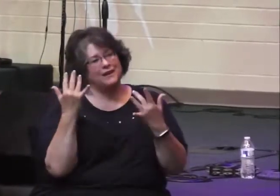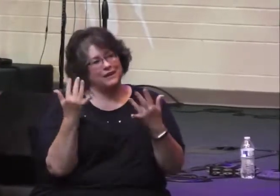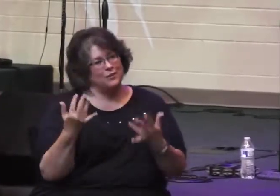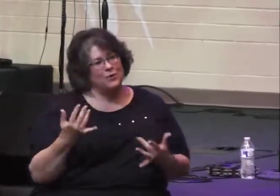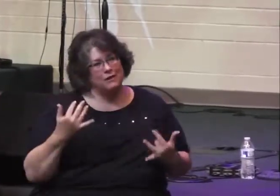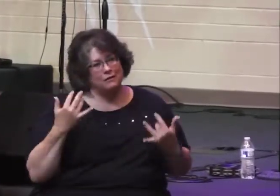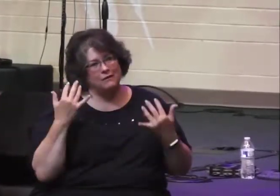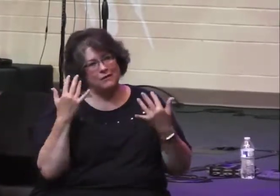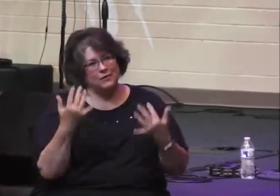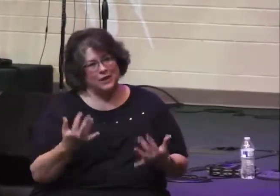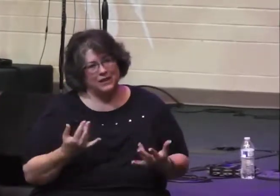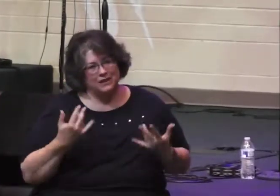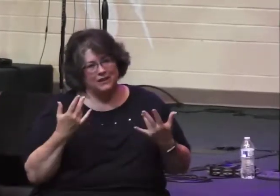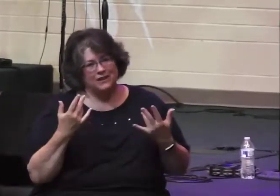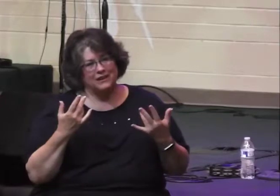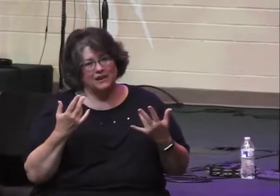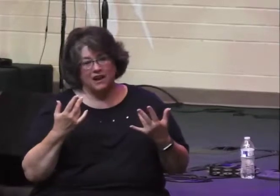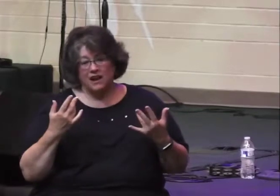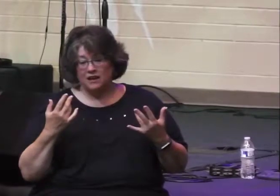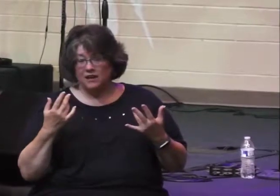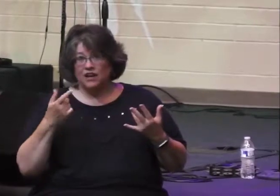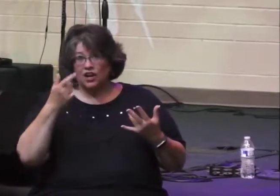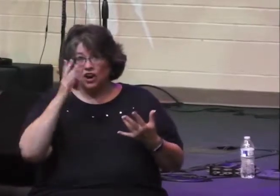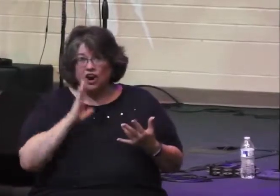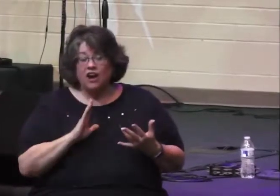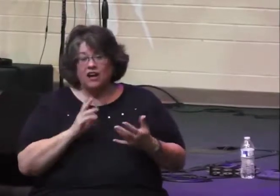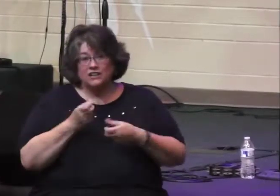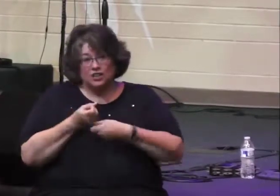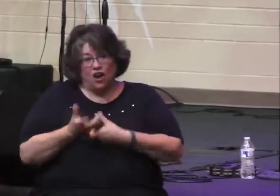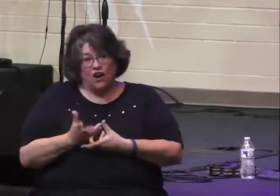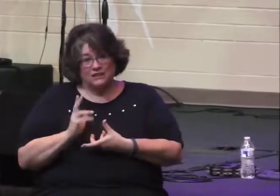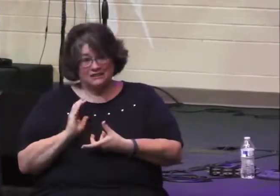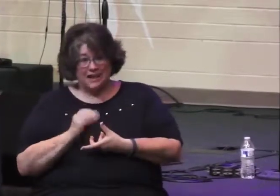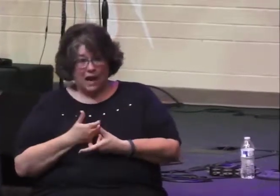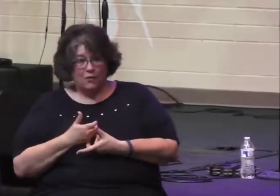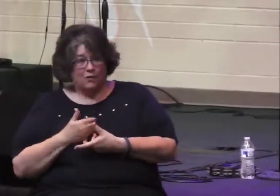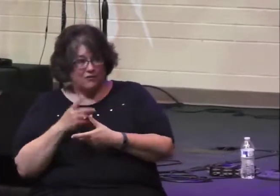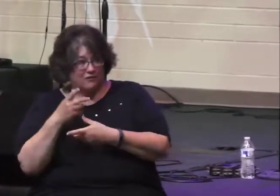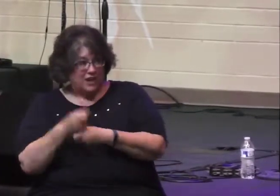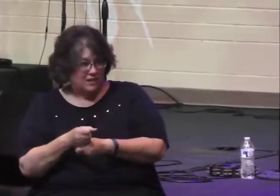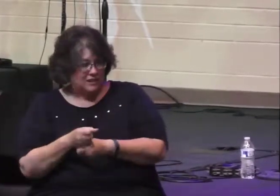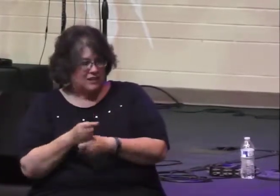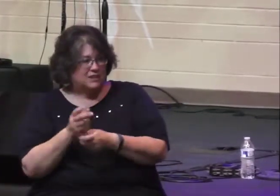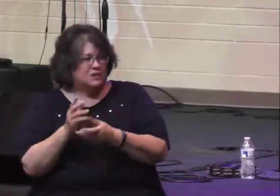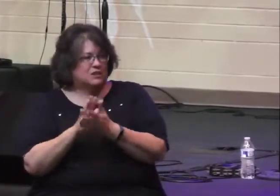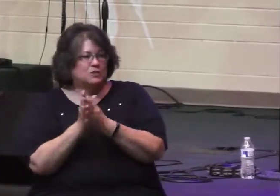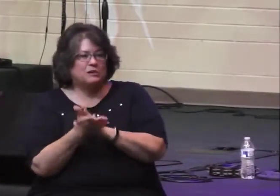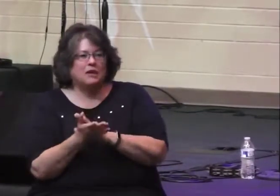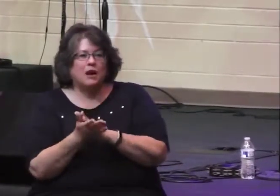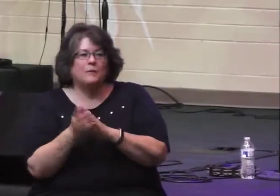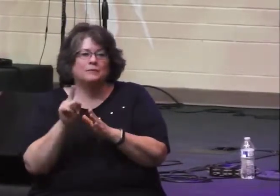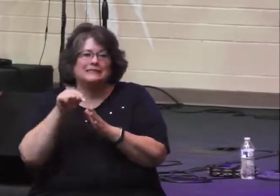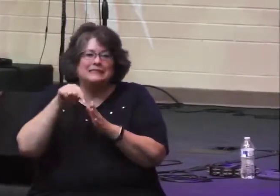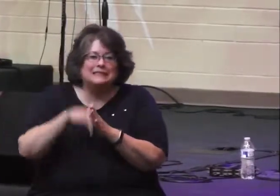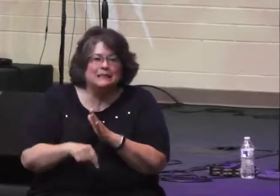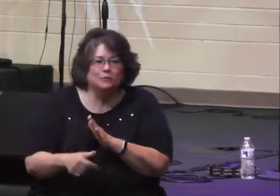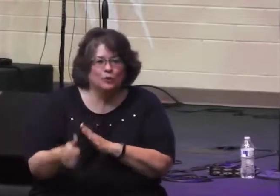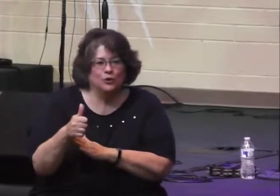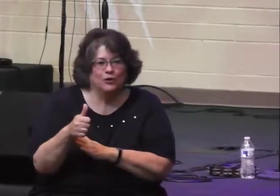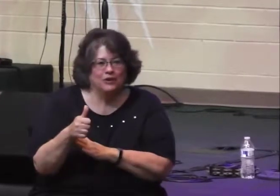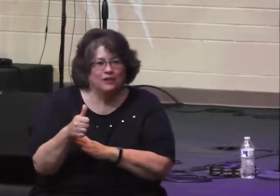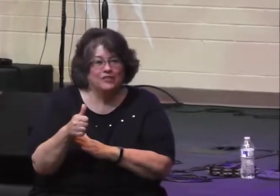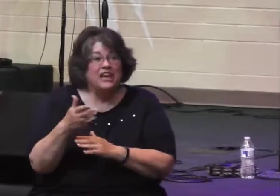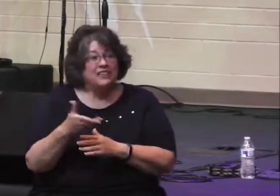on the Lord, God was deepening our faith. Stuff that we had